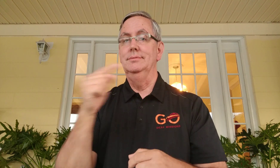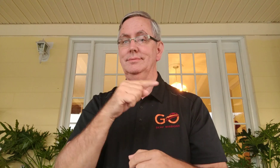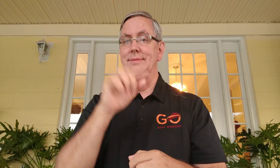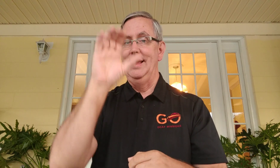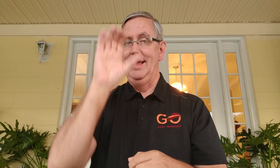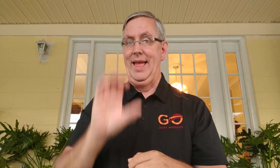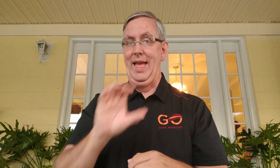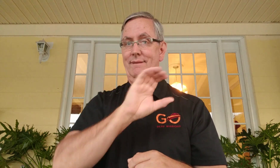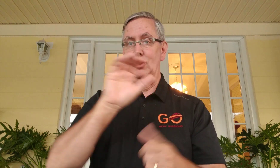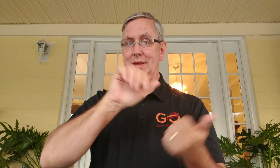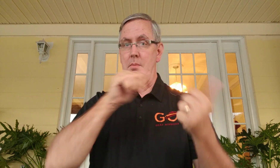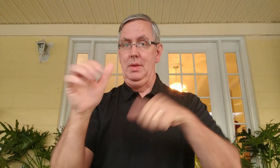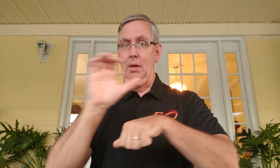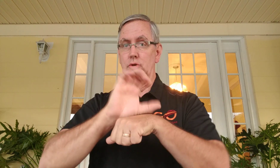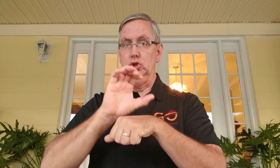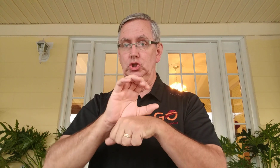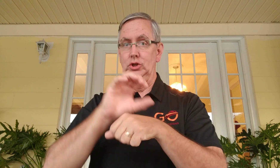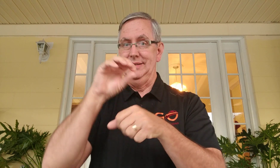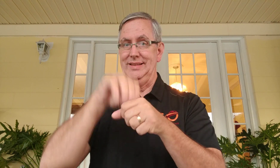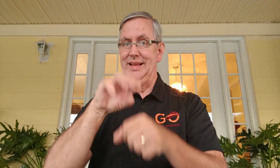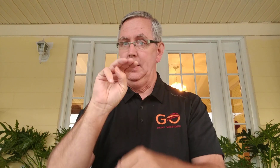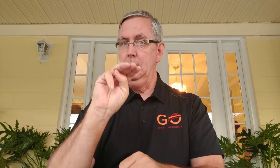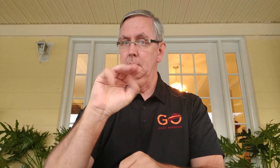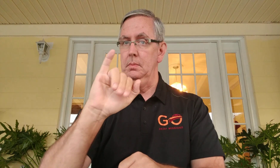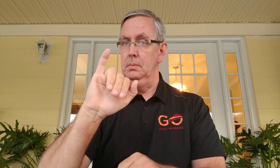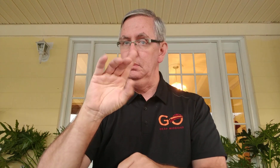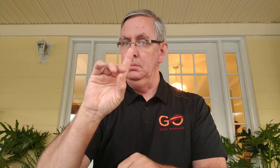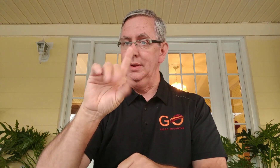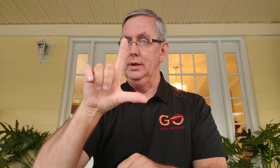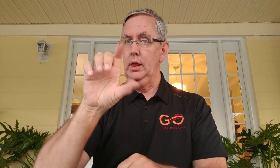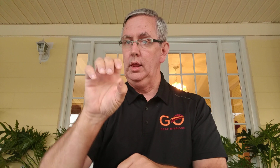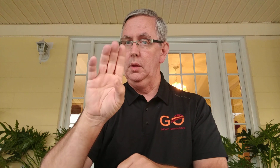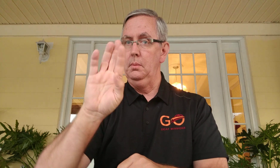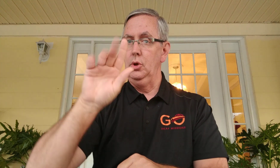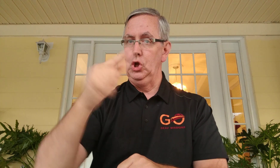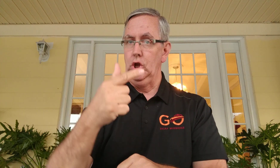you. First of all, at Calvary Baptist Church in Middleburg,